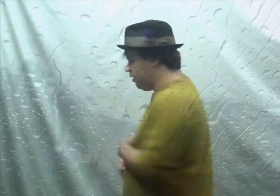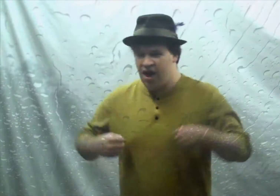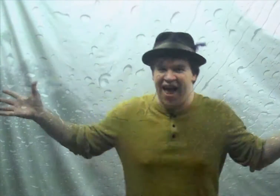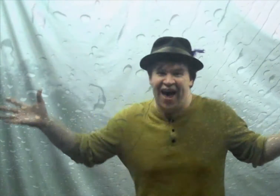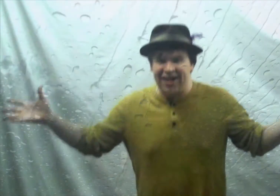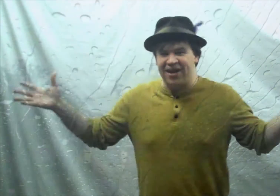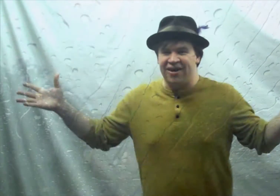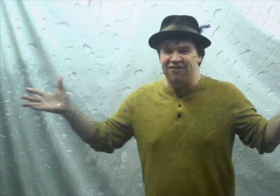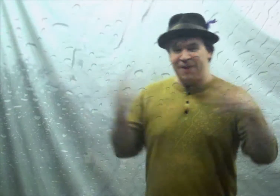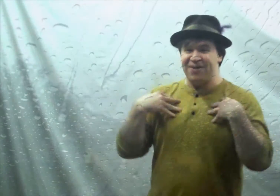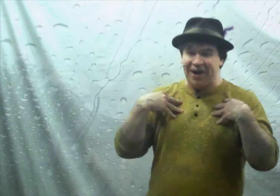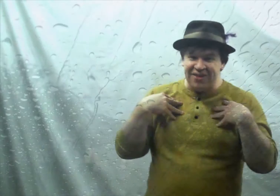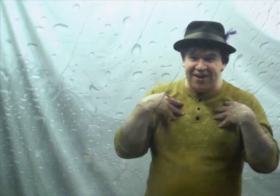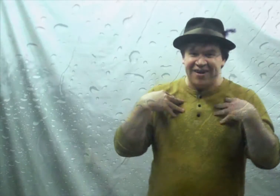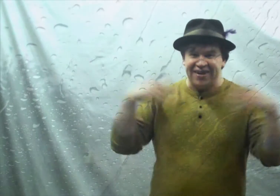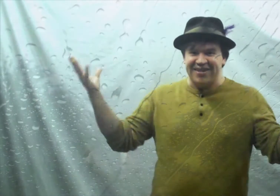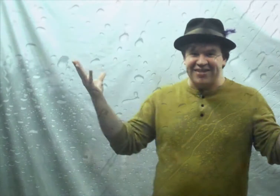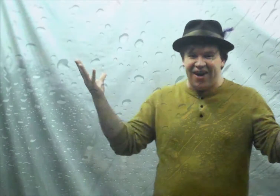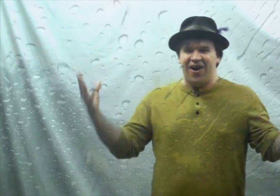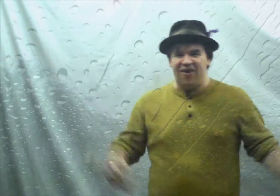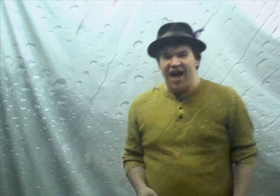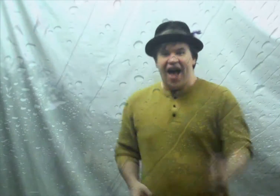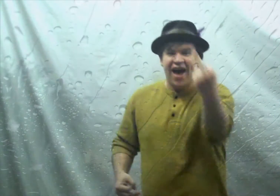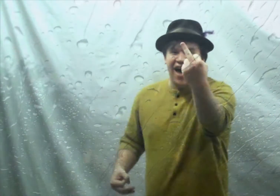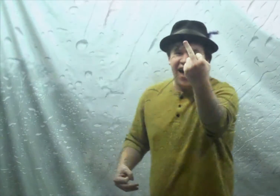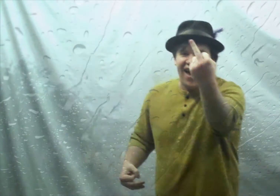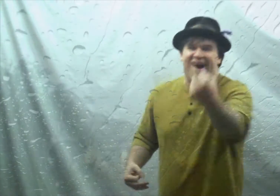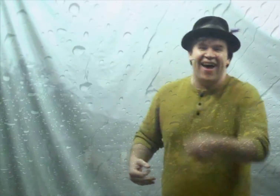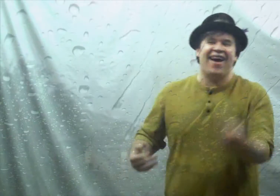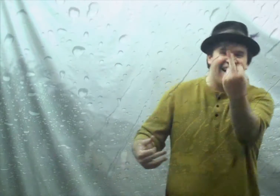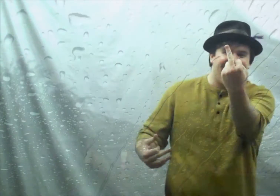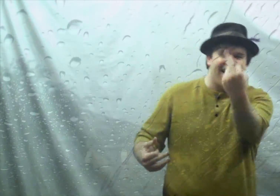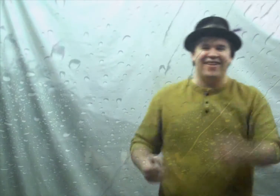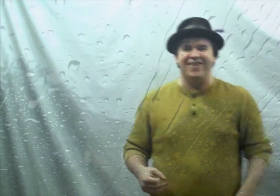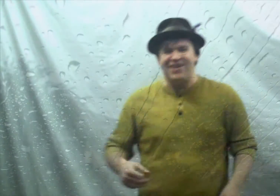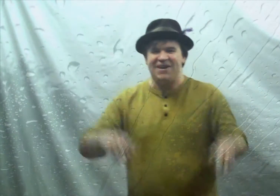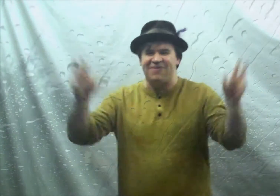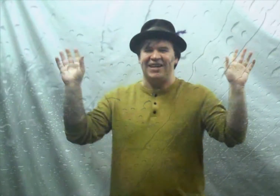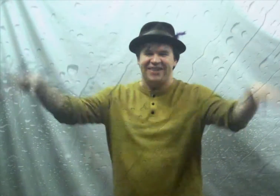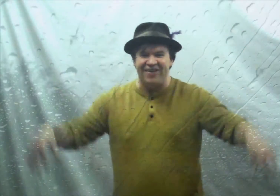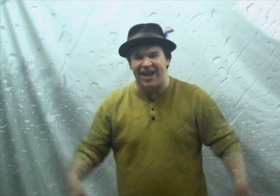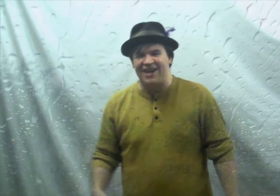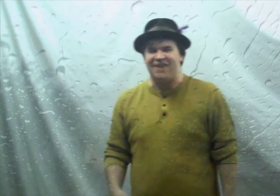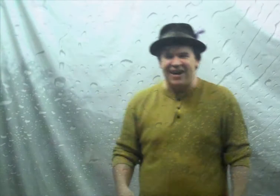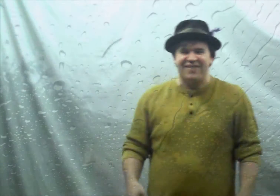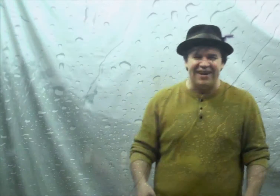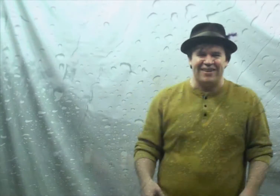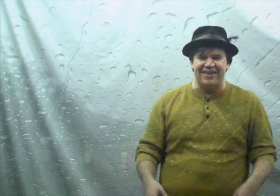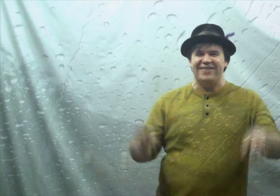I love bad weather so ha ha ha ha ha to all you people that don't like bad weather who